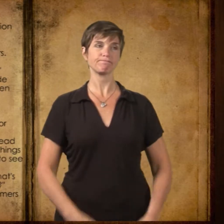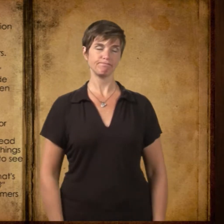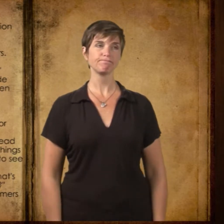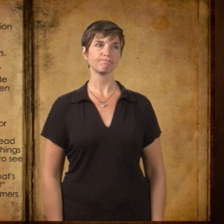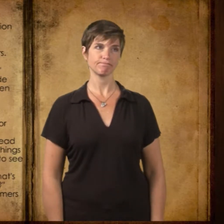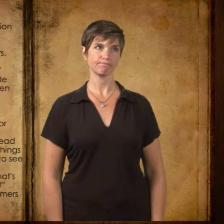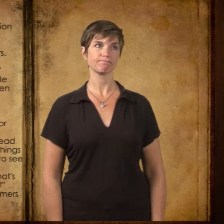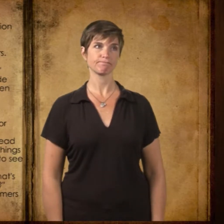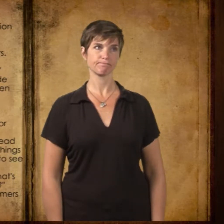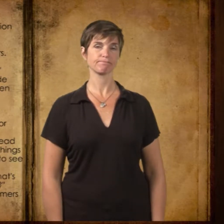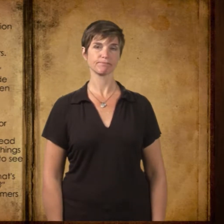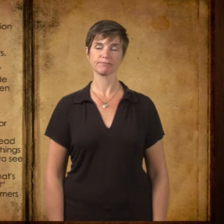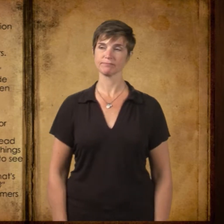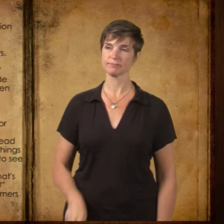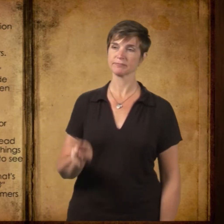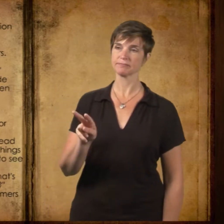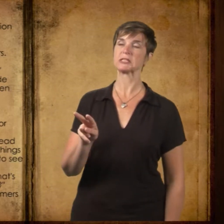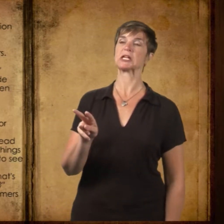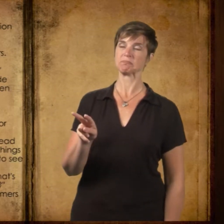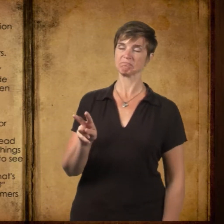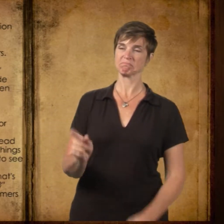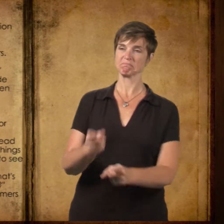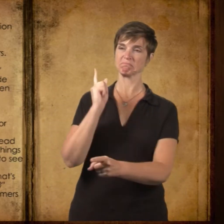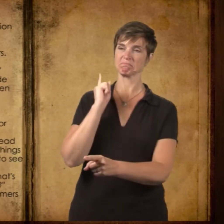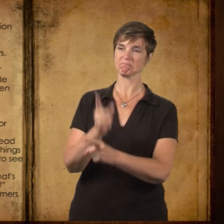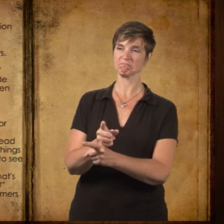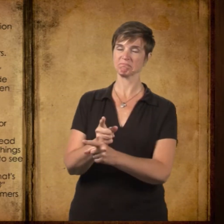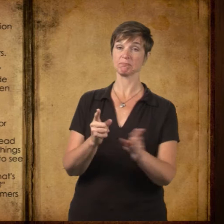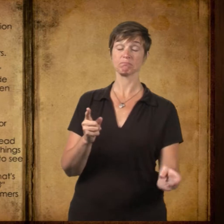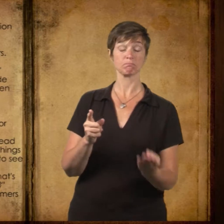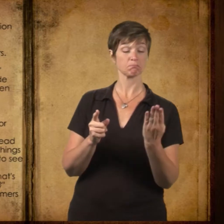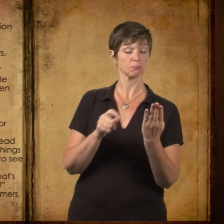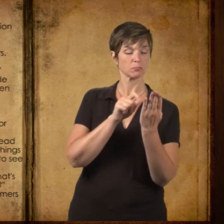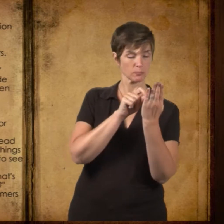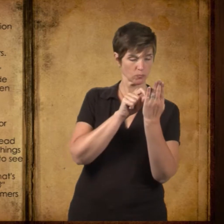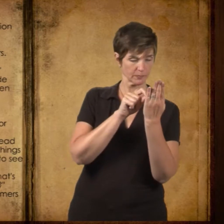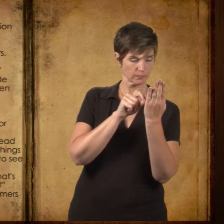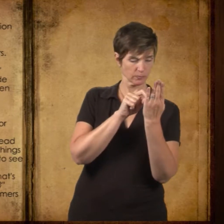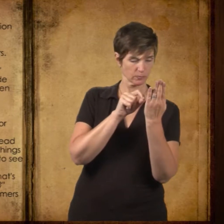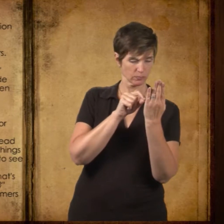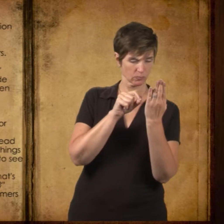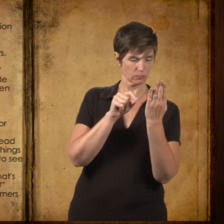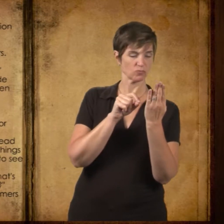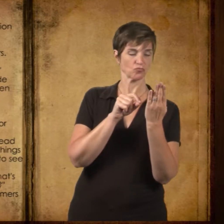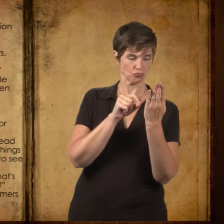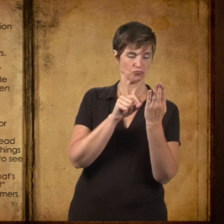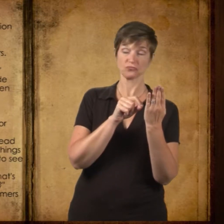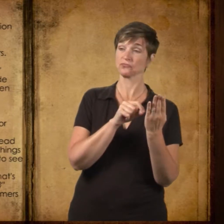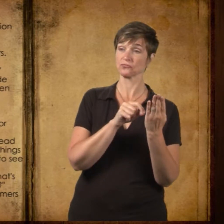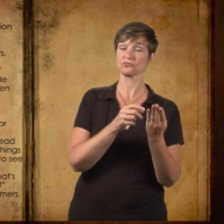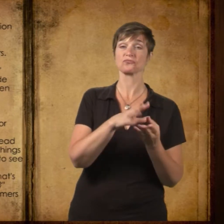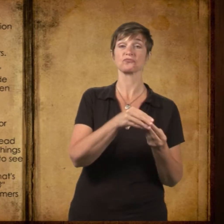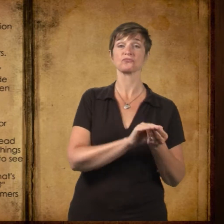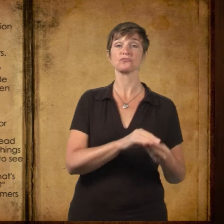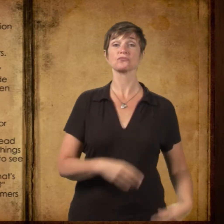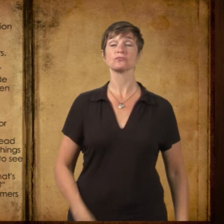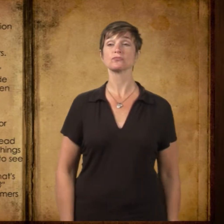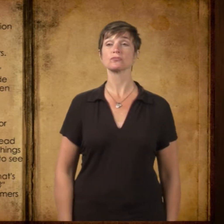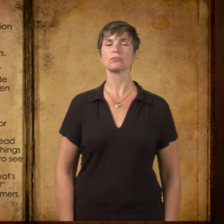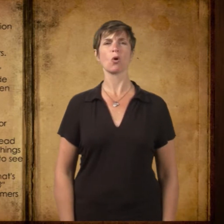Right, Mr. Summers said. He made a note on the list he was holding. Then he asked, Watson boy